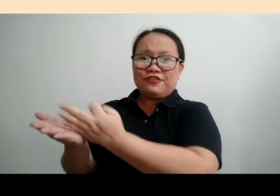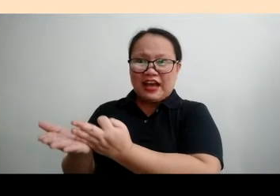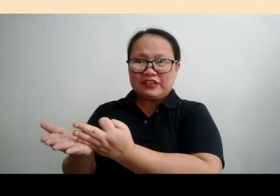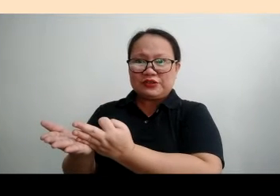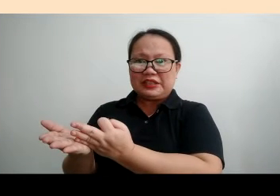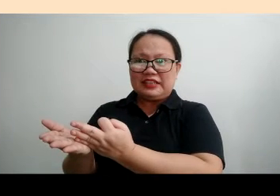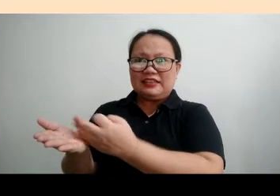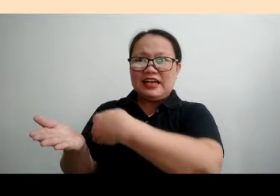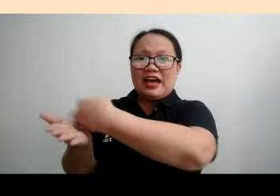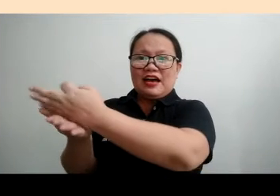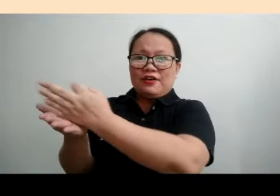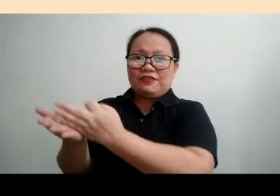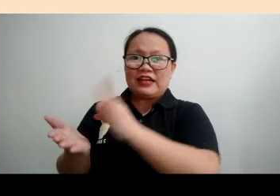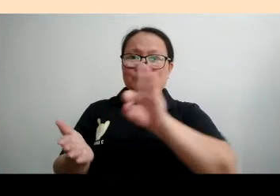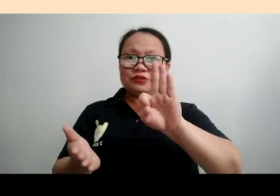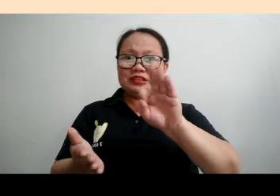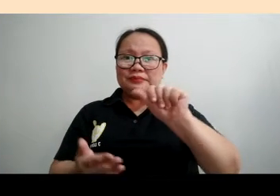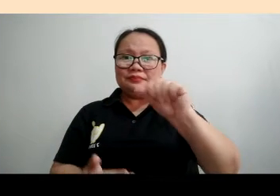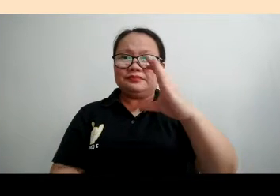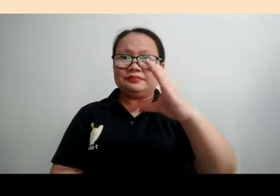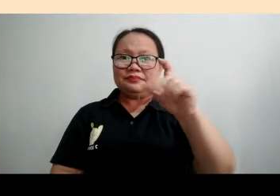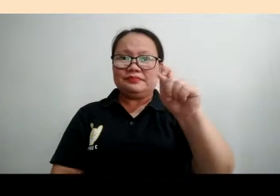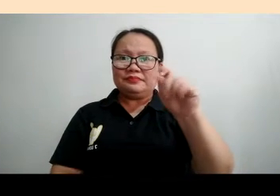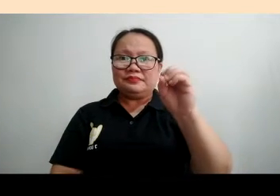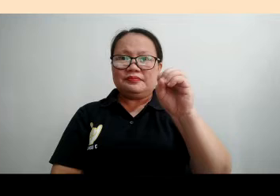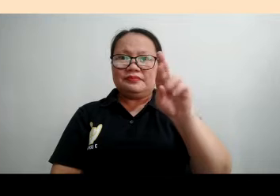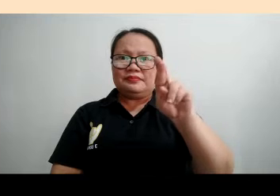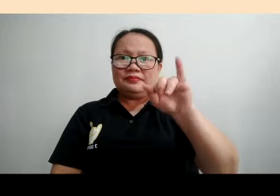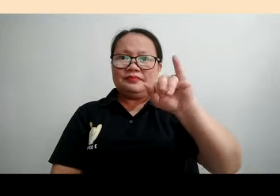FACTORING FACTORING